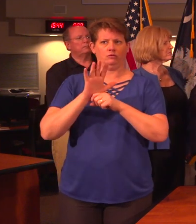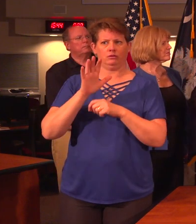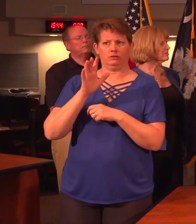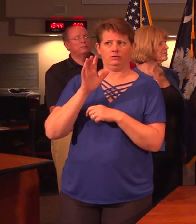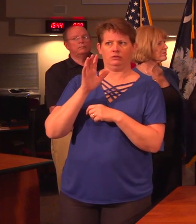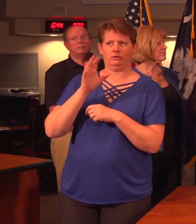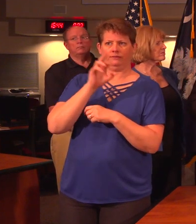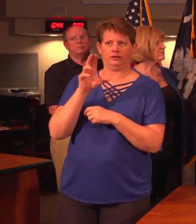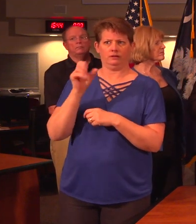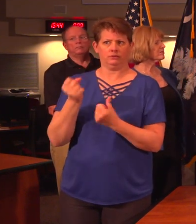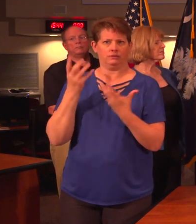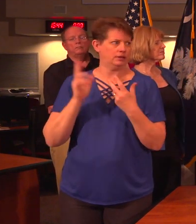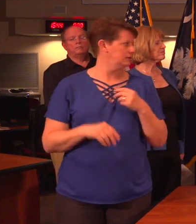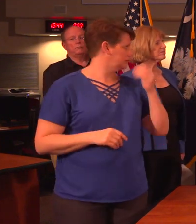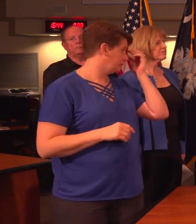-19?